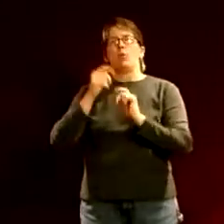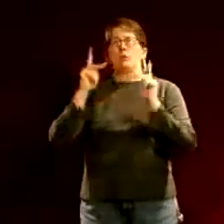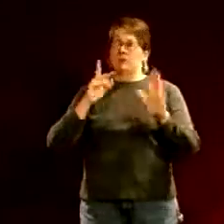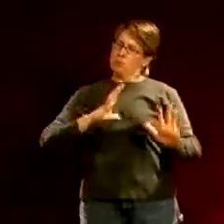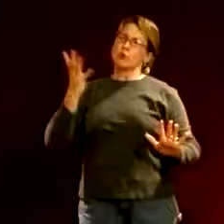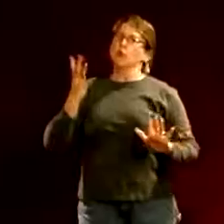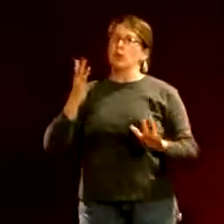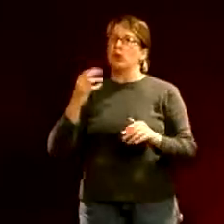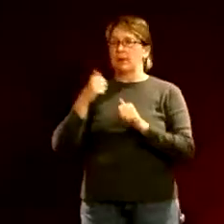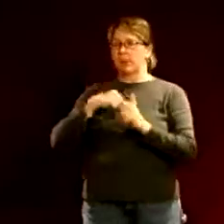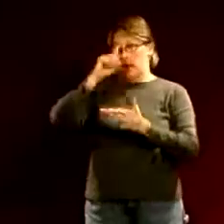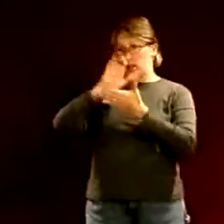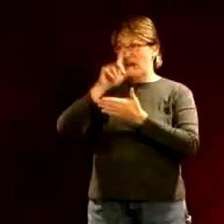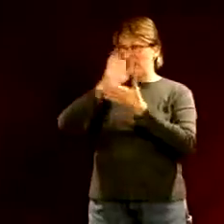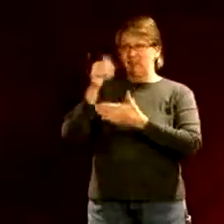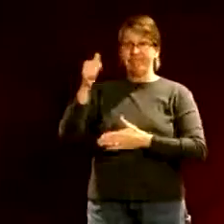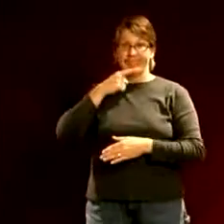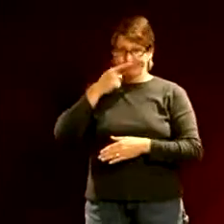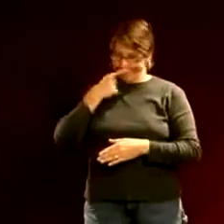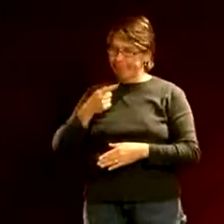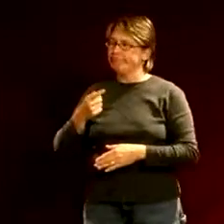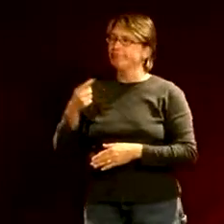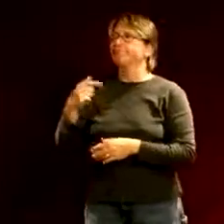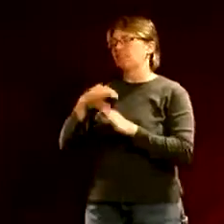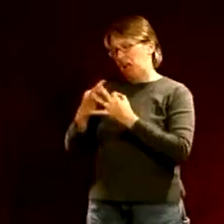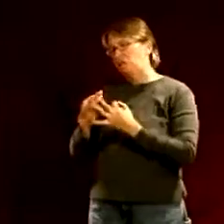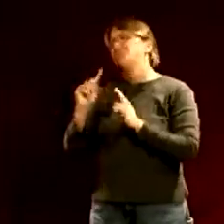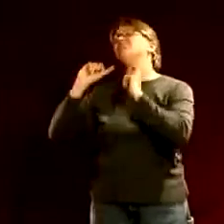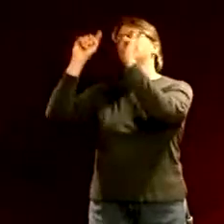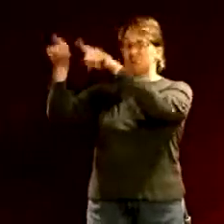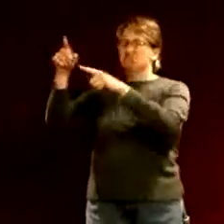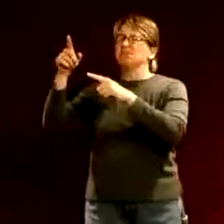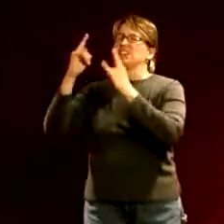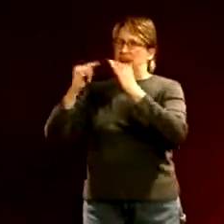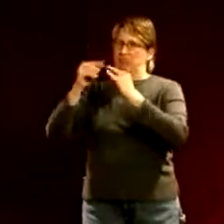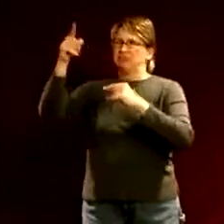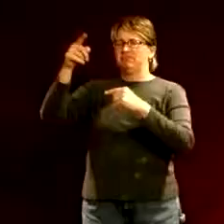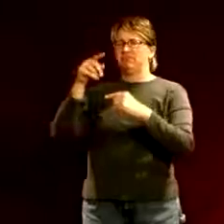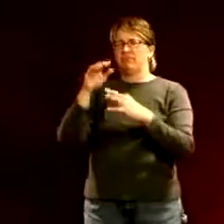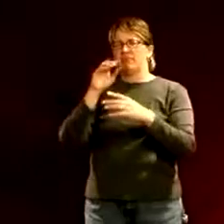but still I'm going to explain the fact that there has been a lot of frustration with this on and it's been ongoing